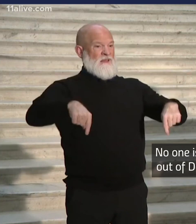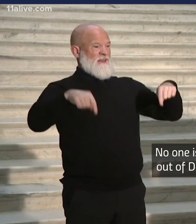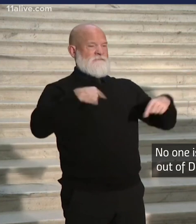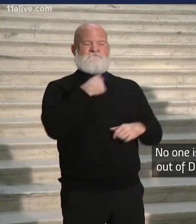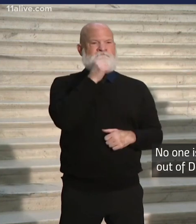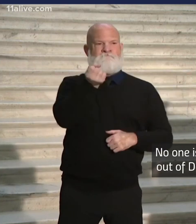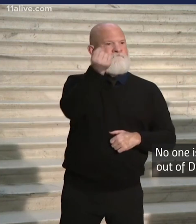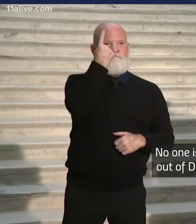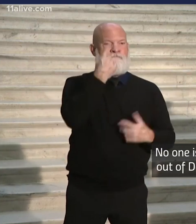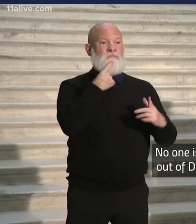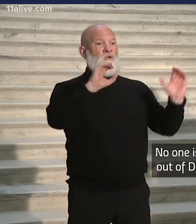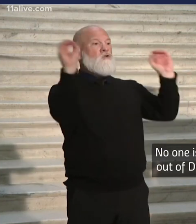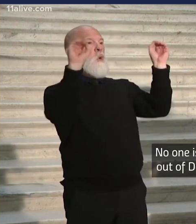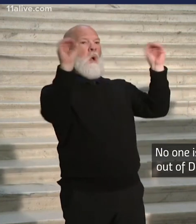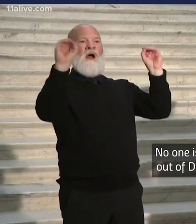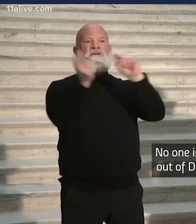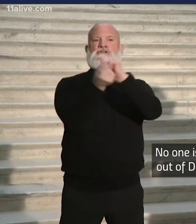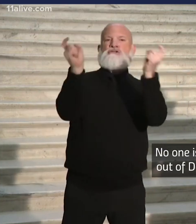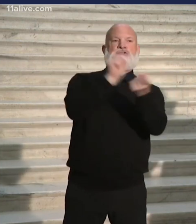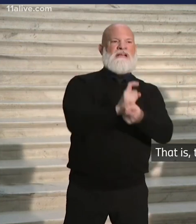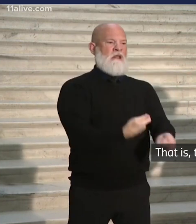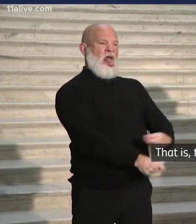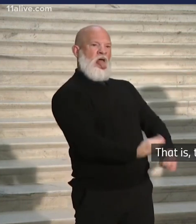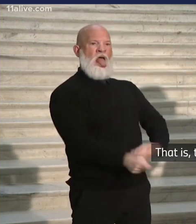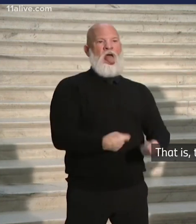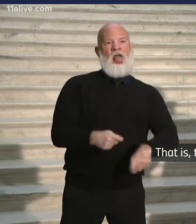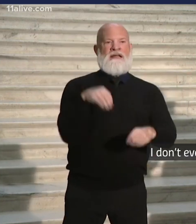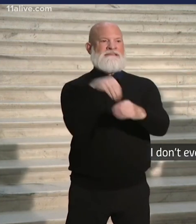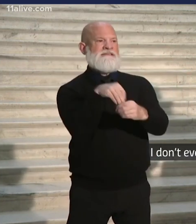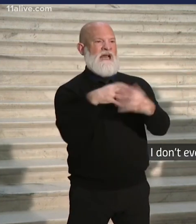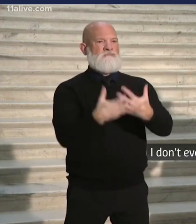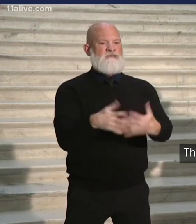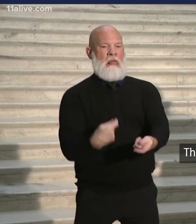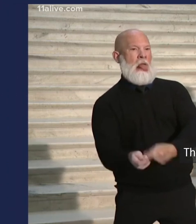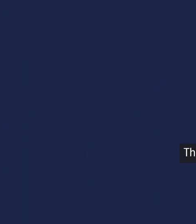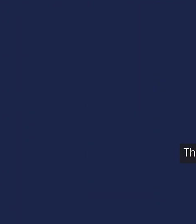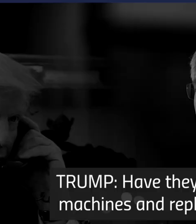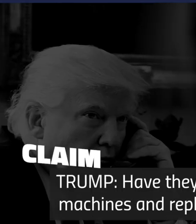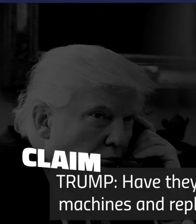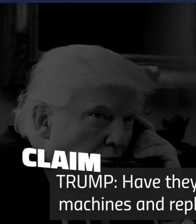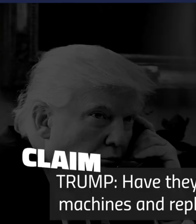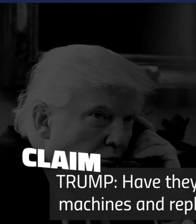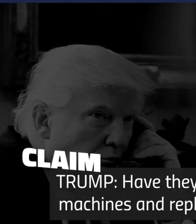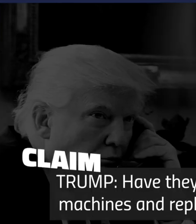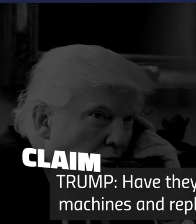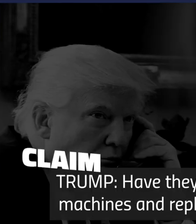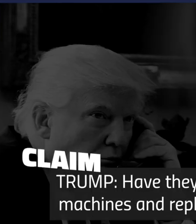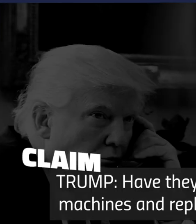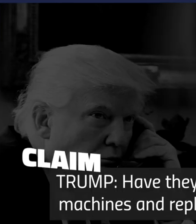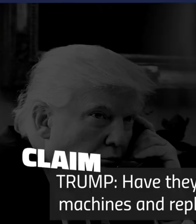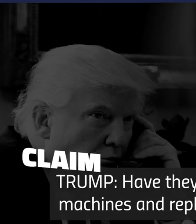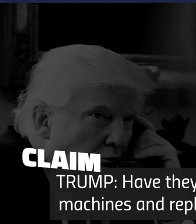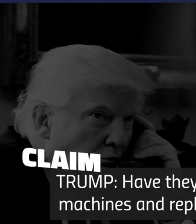changing parts or pieces out of Dominion voting machines. That's not a real, I don't even know what that means. It's not a real thing. Have they moved